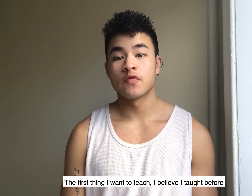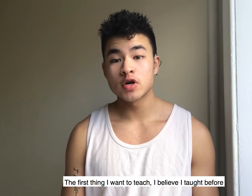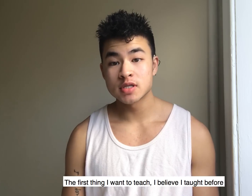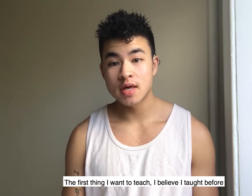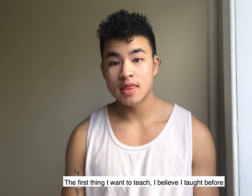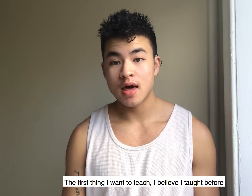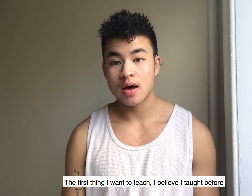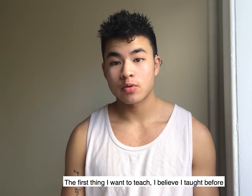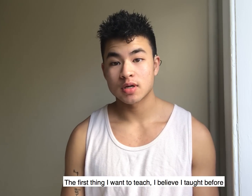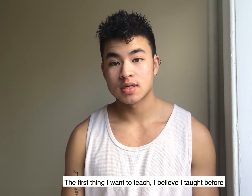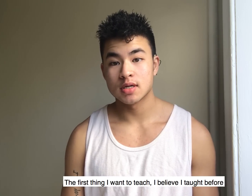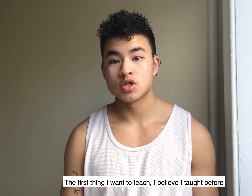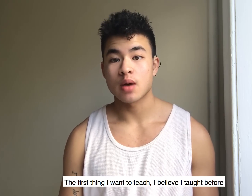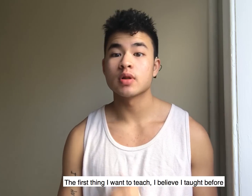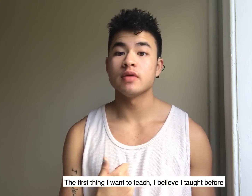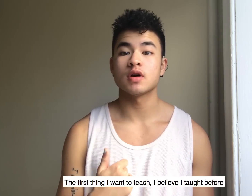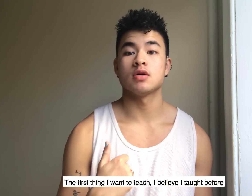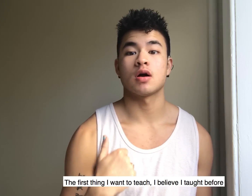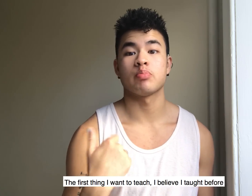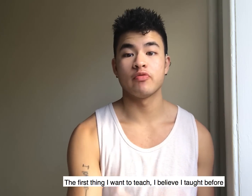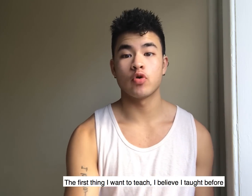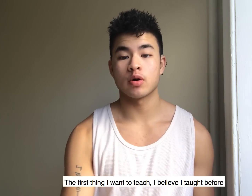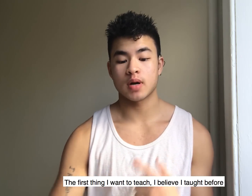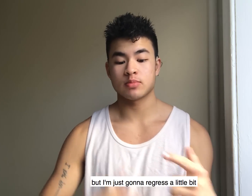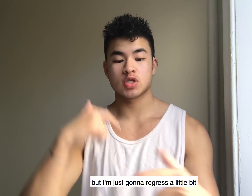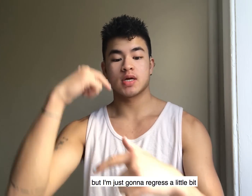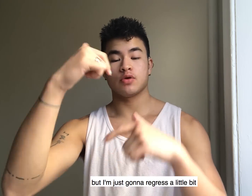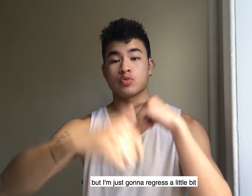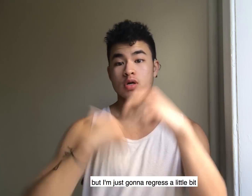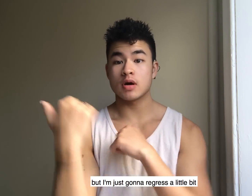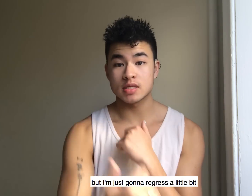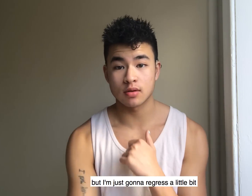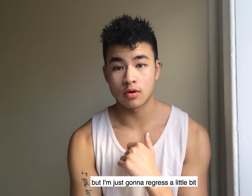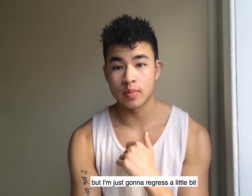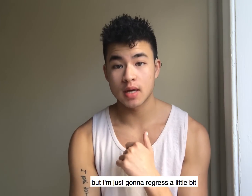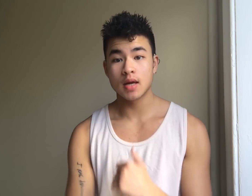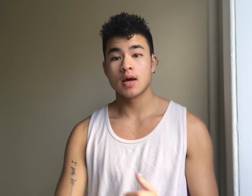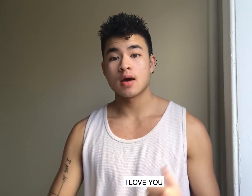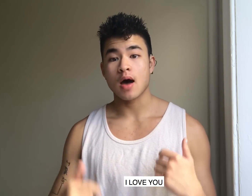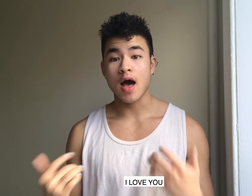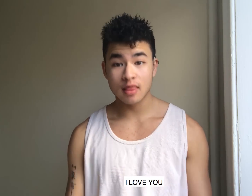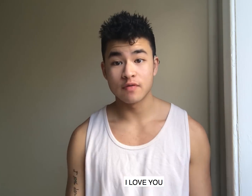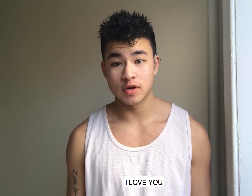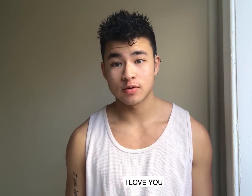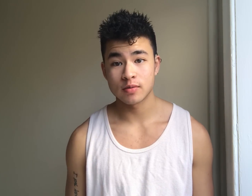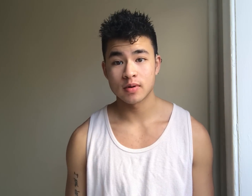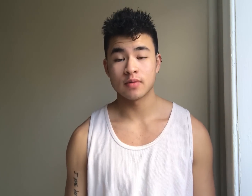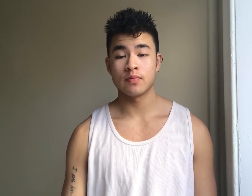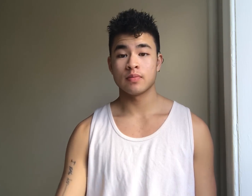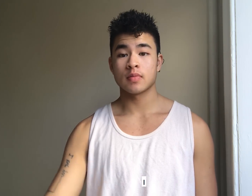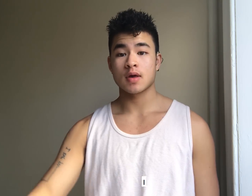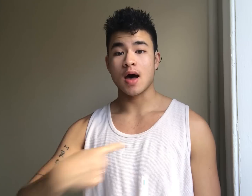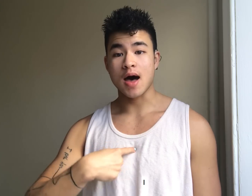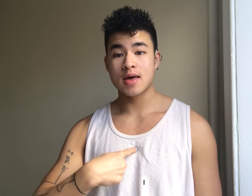first thing that I want to teach I believe I taught it before but I'm just gonna regress a little bit I love you I